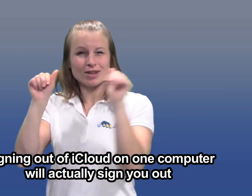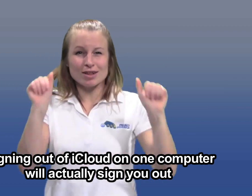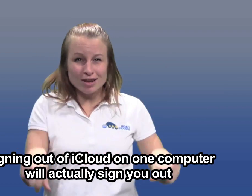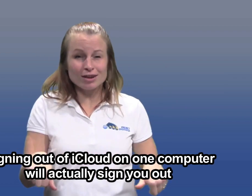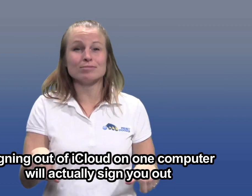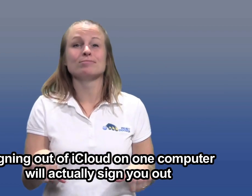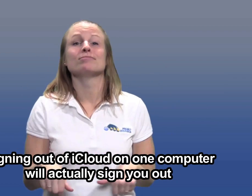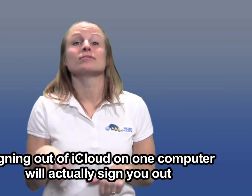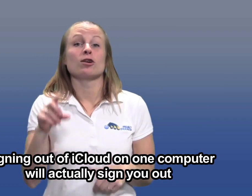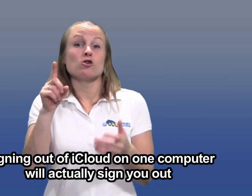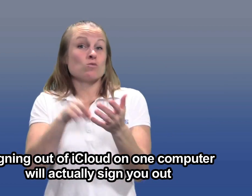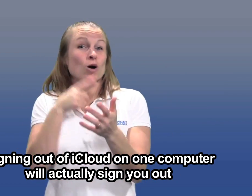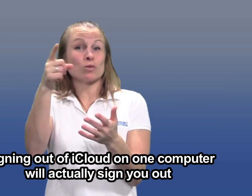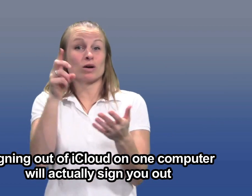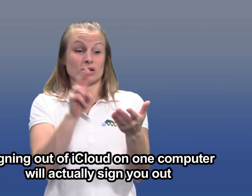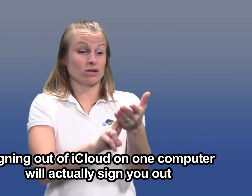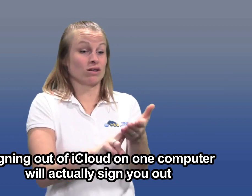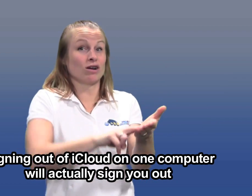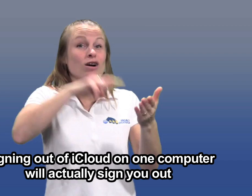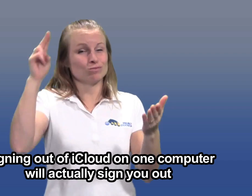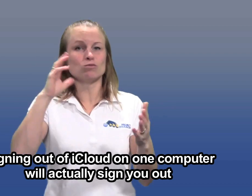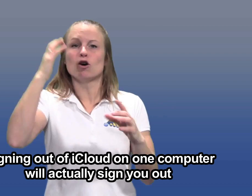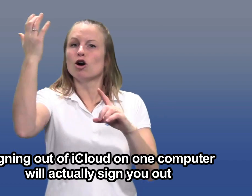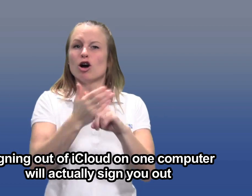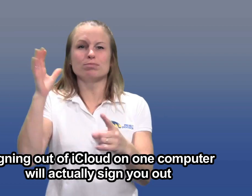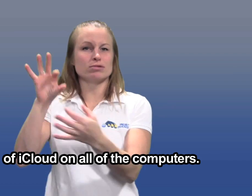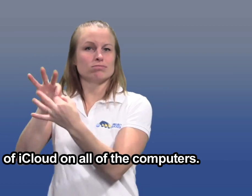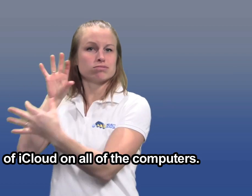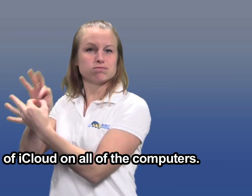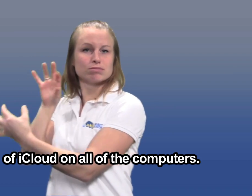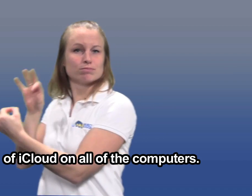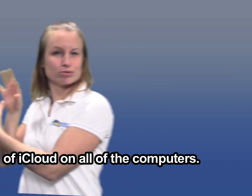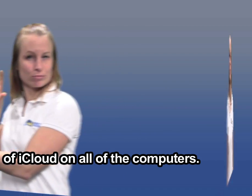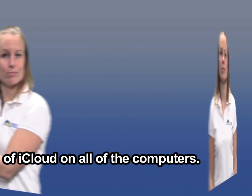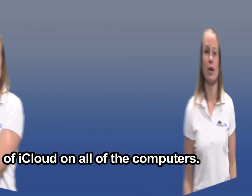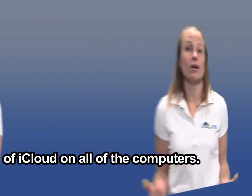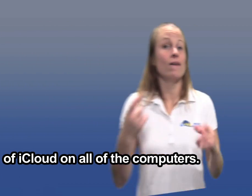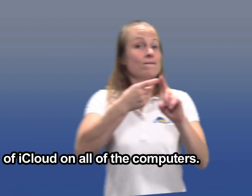iCloud on one computer will actually sign you out of iCloud on all the computers.